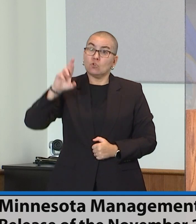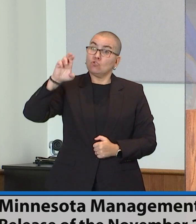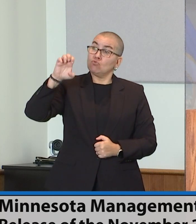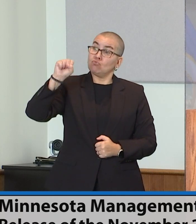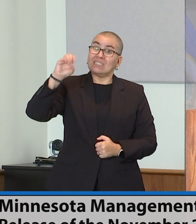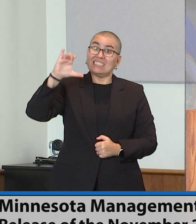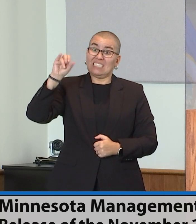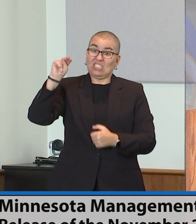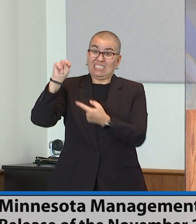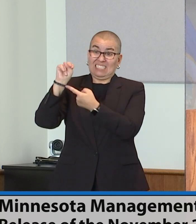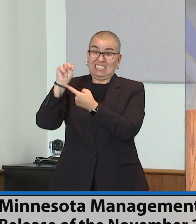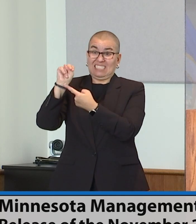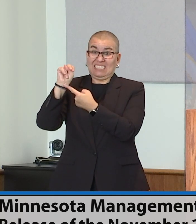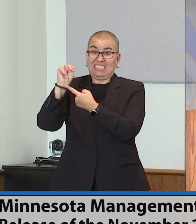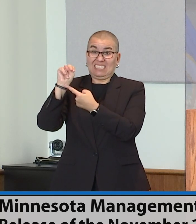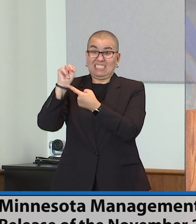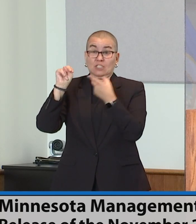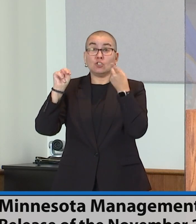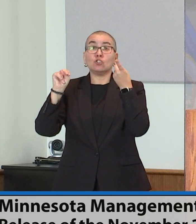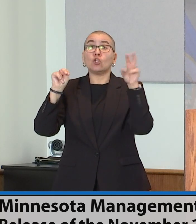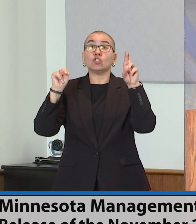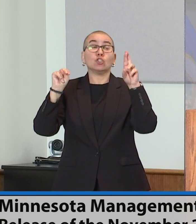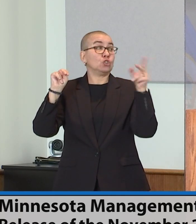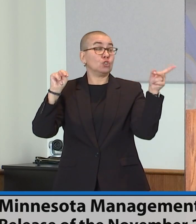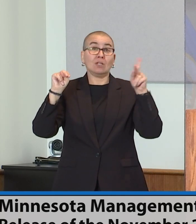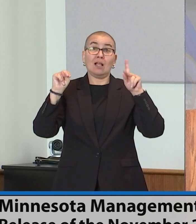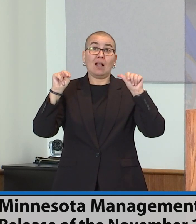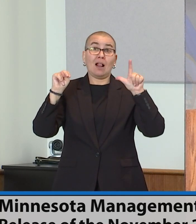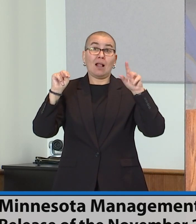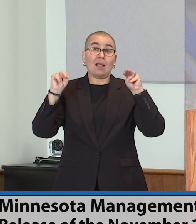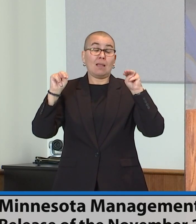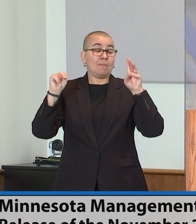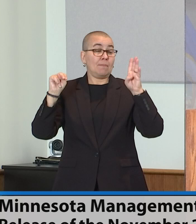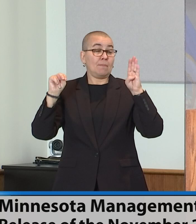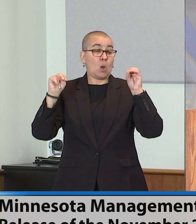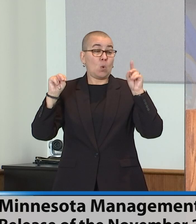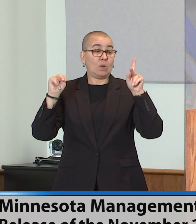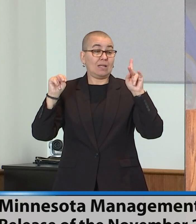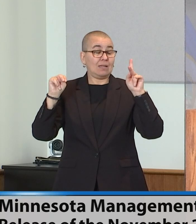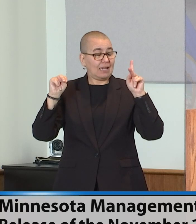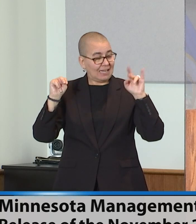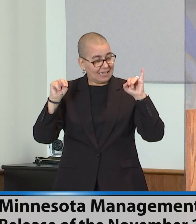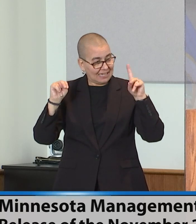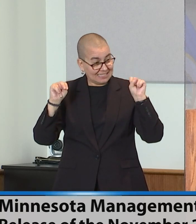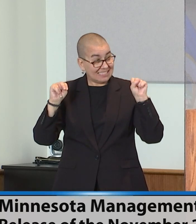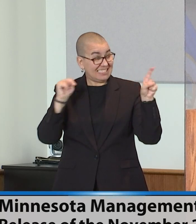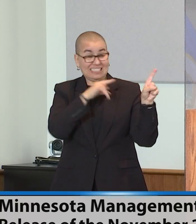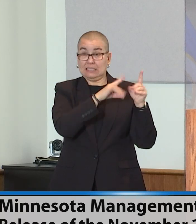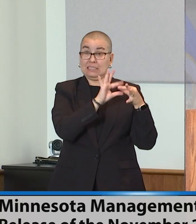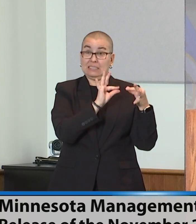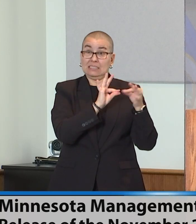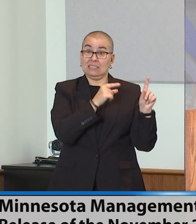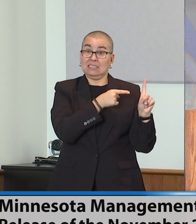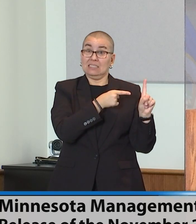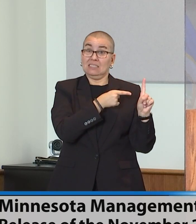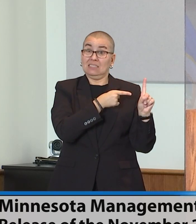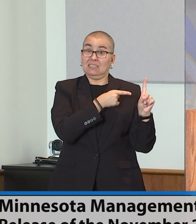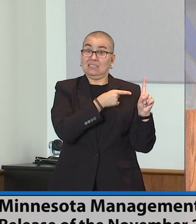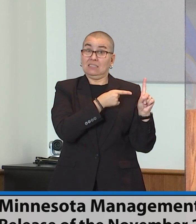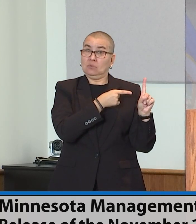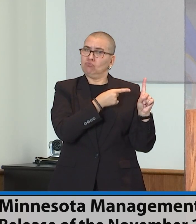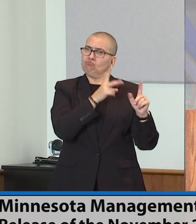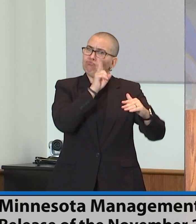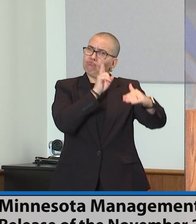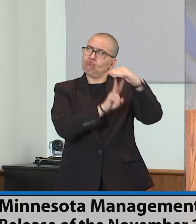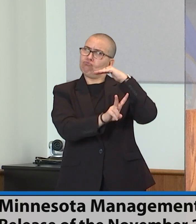Cullen Paquitas mentioned, is anticipated to be a mild recession. Recession. But we enter that with